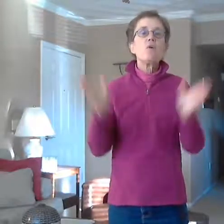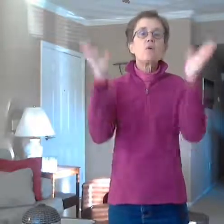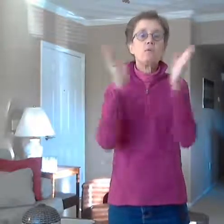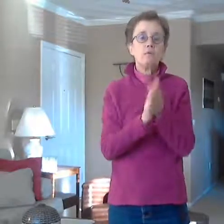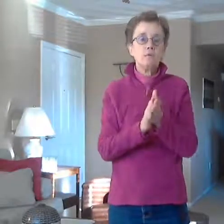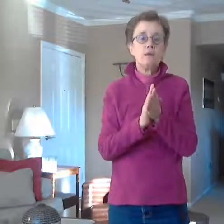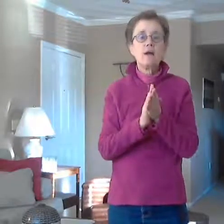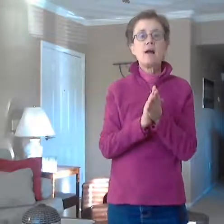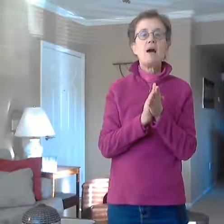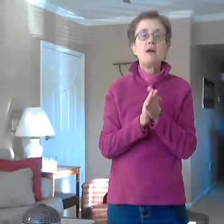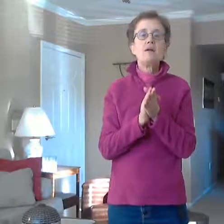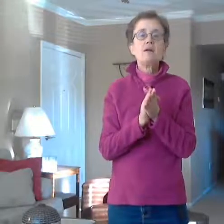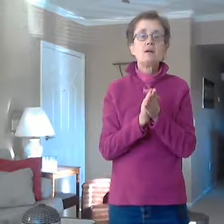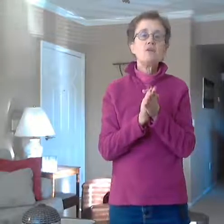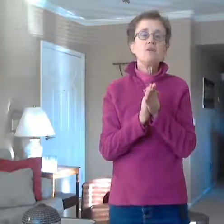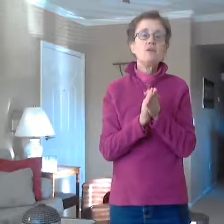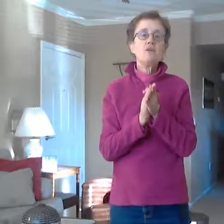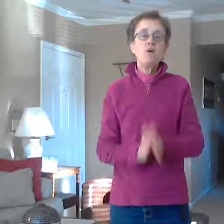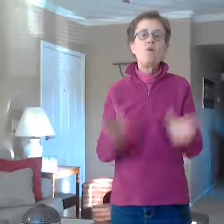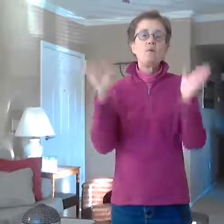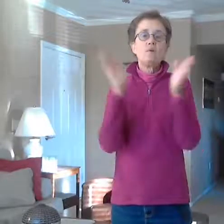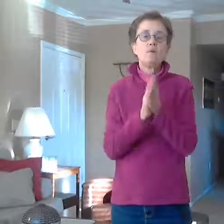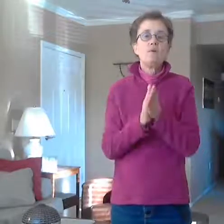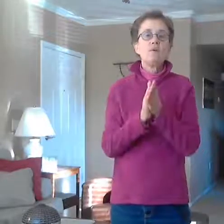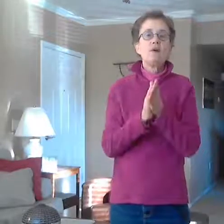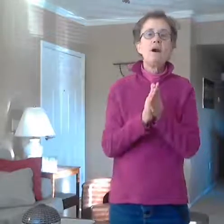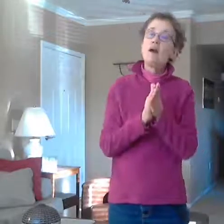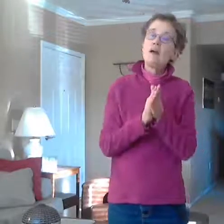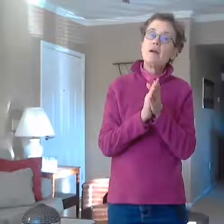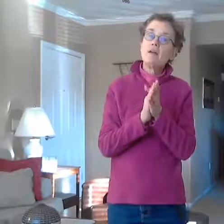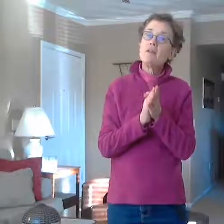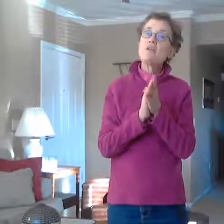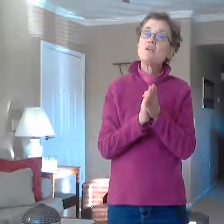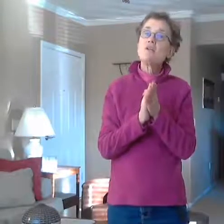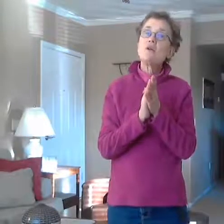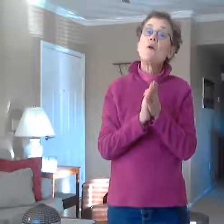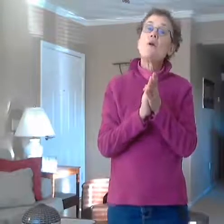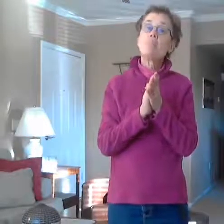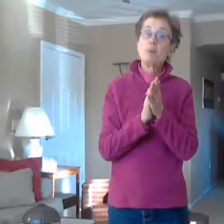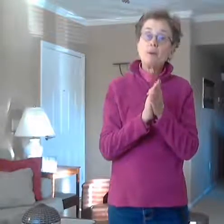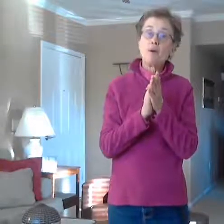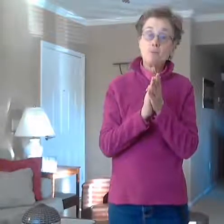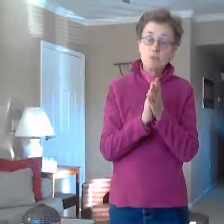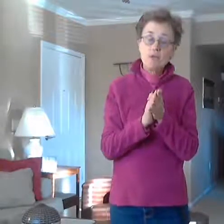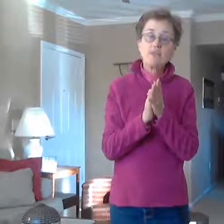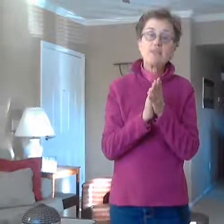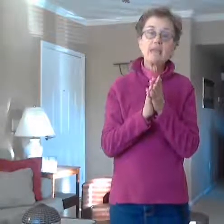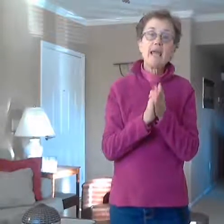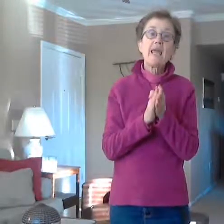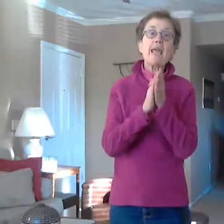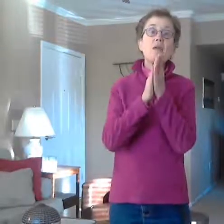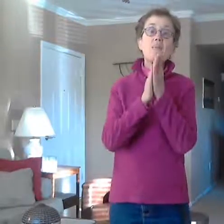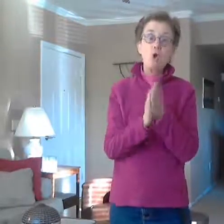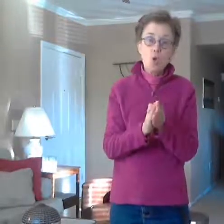i-n-g-o i-n-g-o and bingo was his name oh